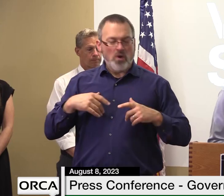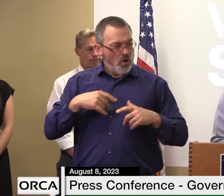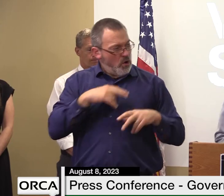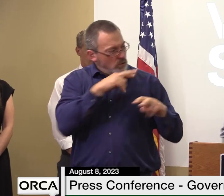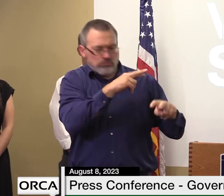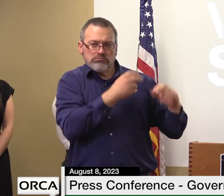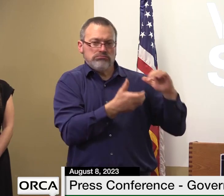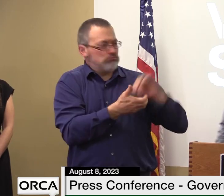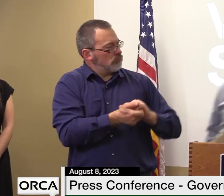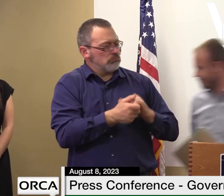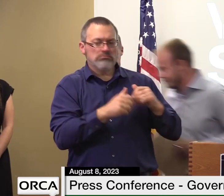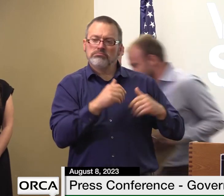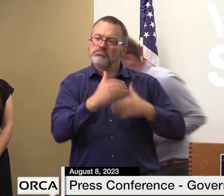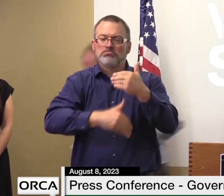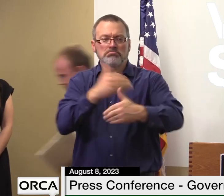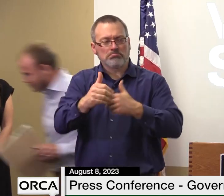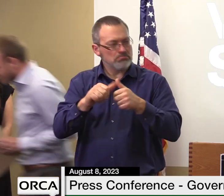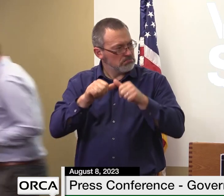thank you